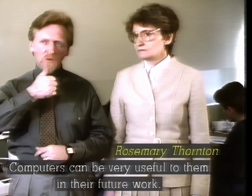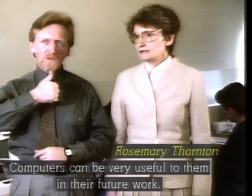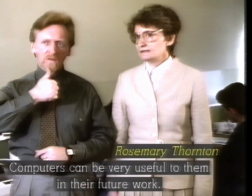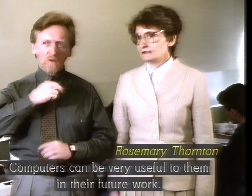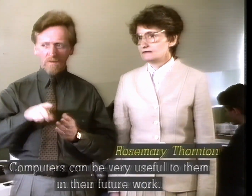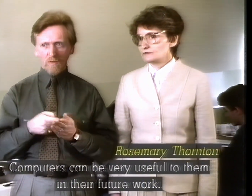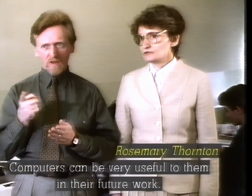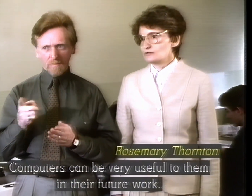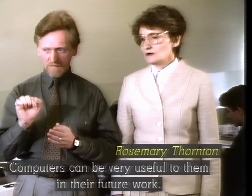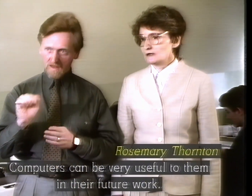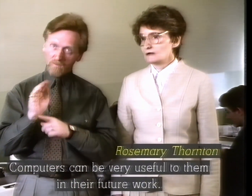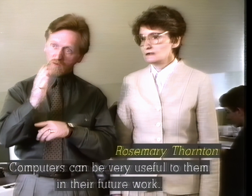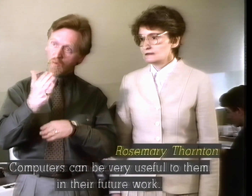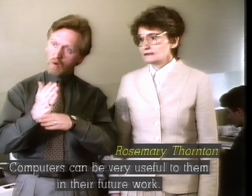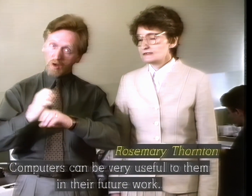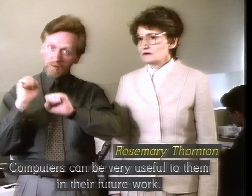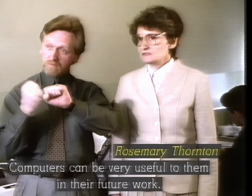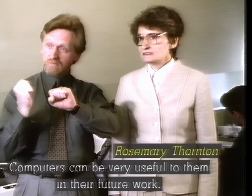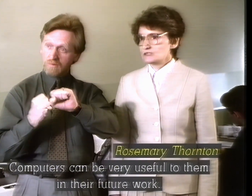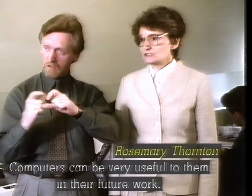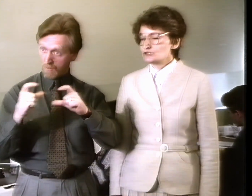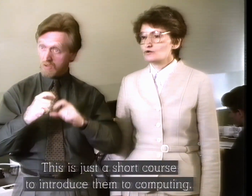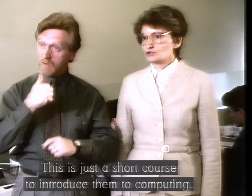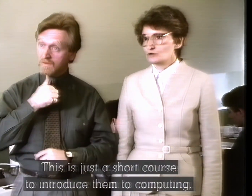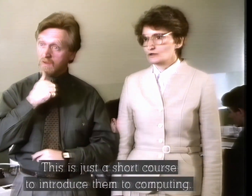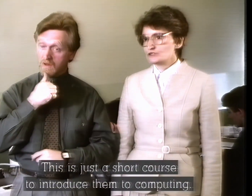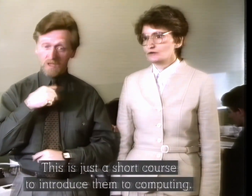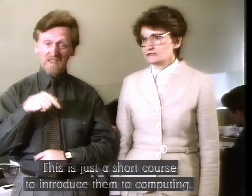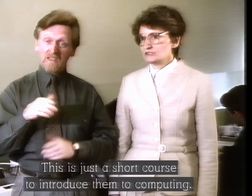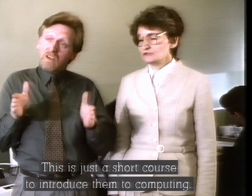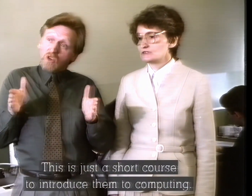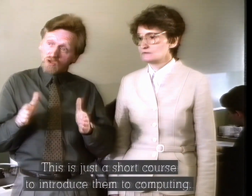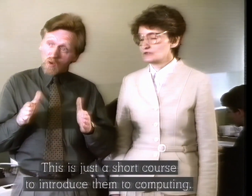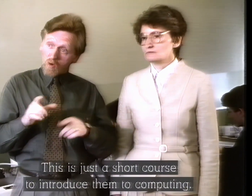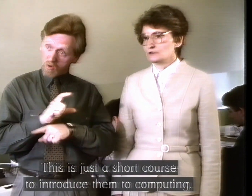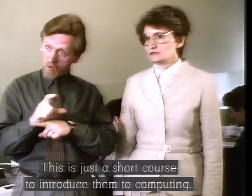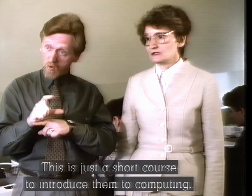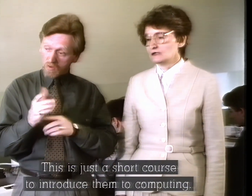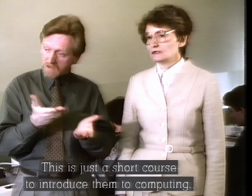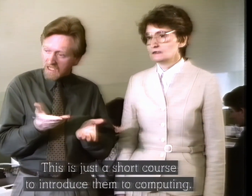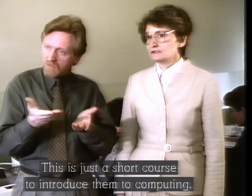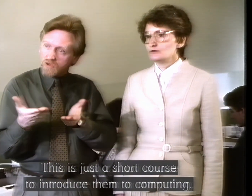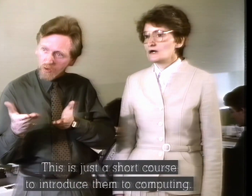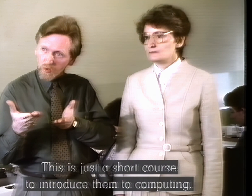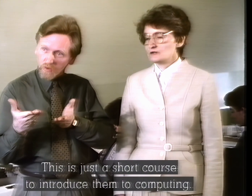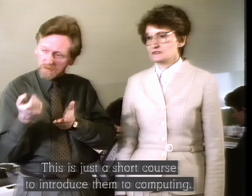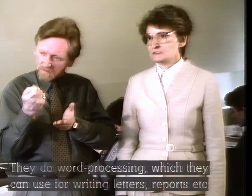in their future work. At the moment, this is just a short course to introduce them to computing. They do word processing,